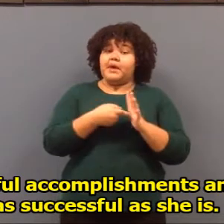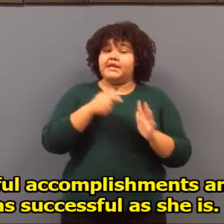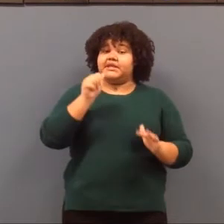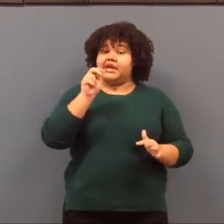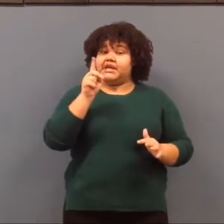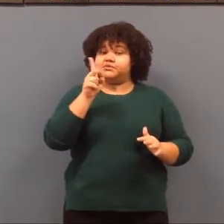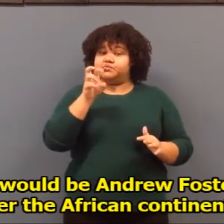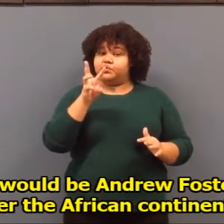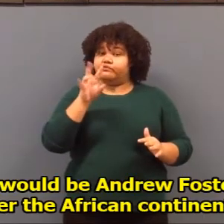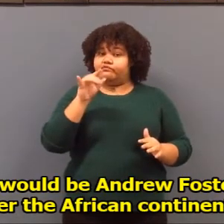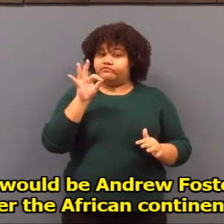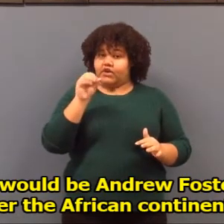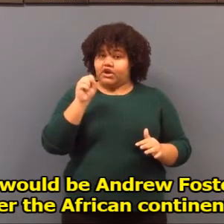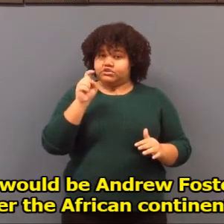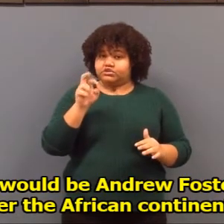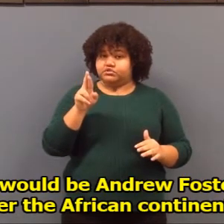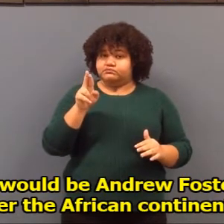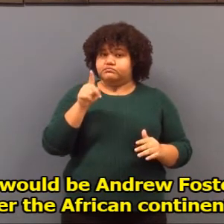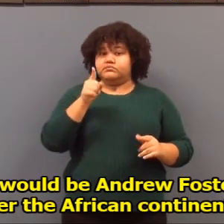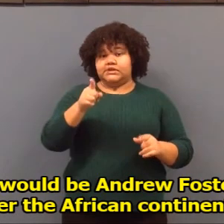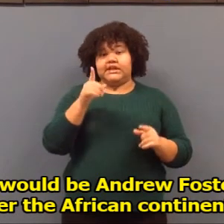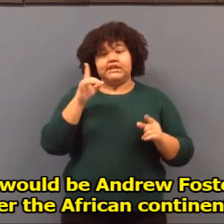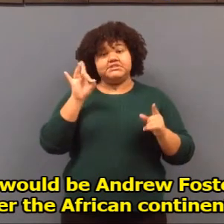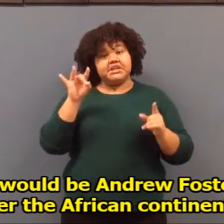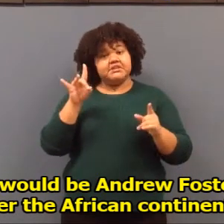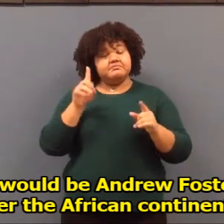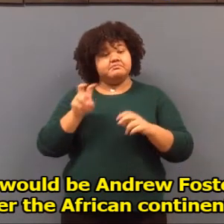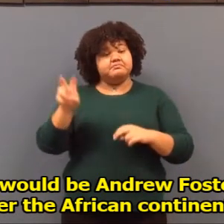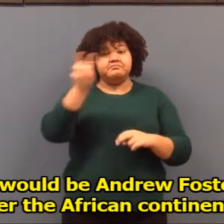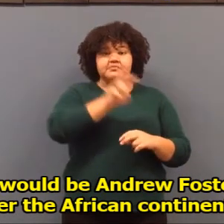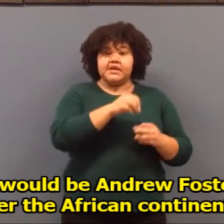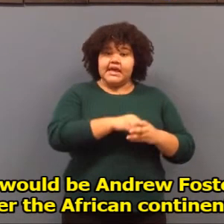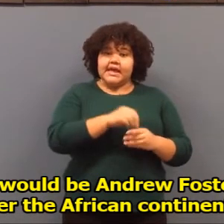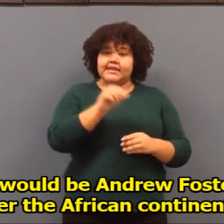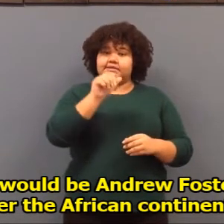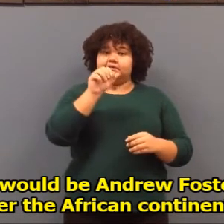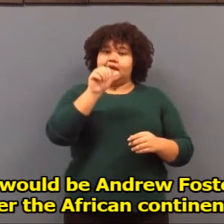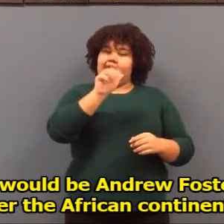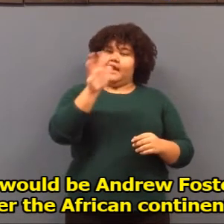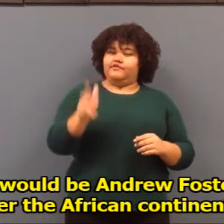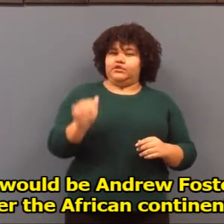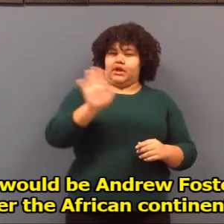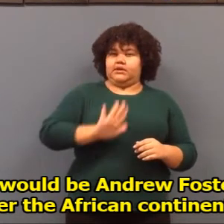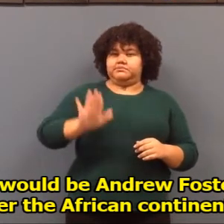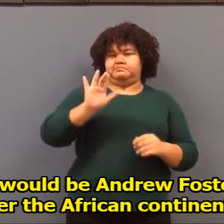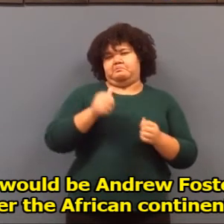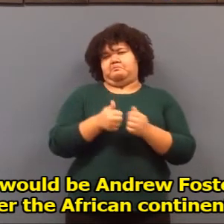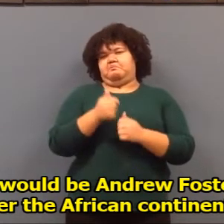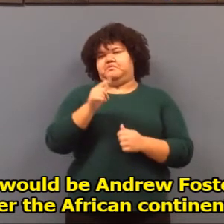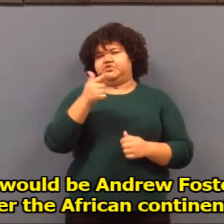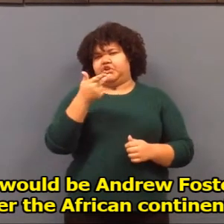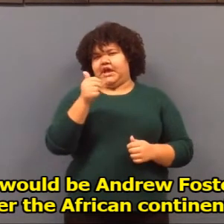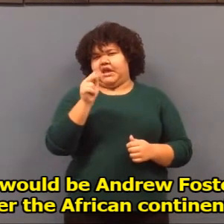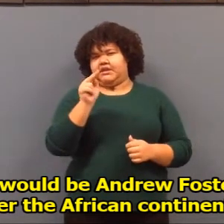is. My other role model would be Andrew Foster. He's traveled all over the African continent,